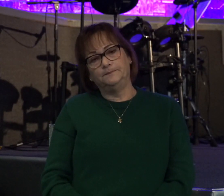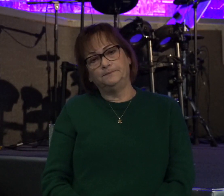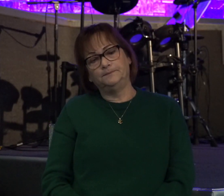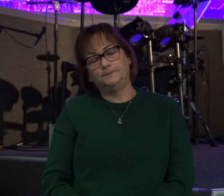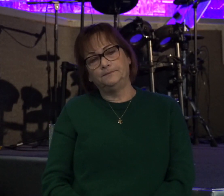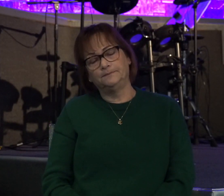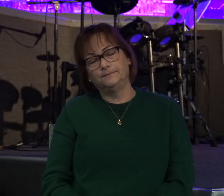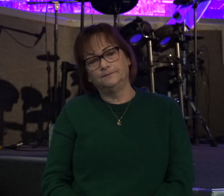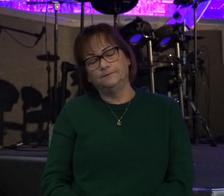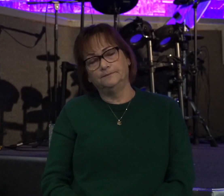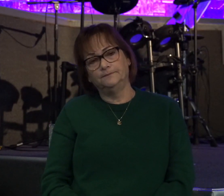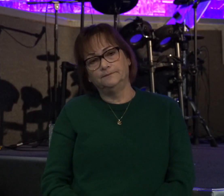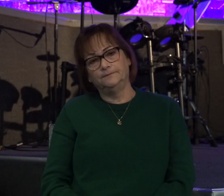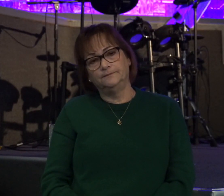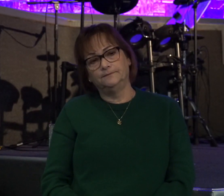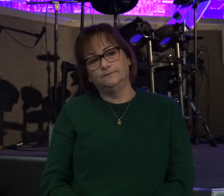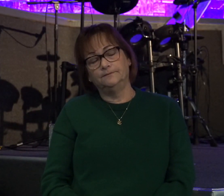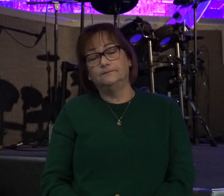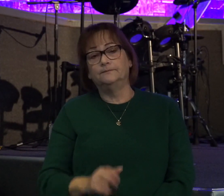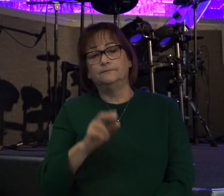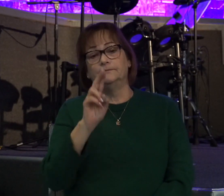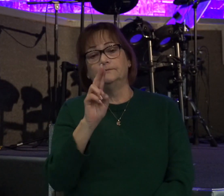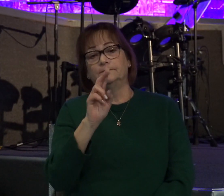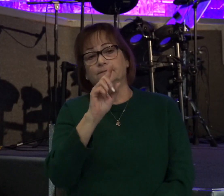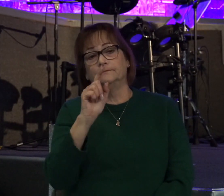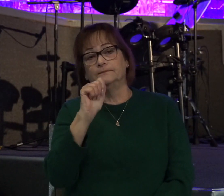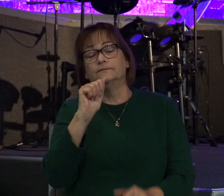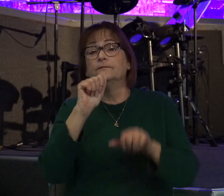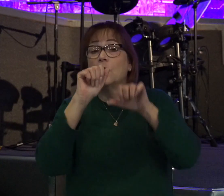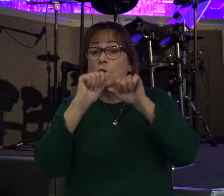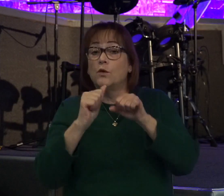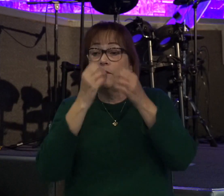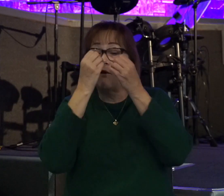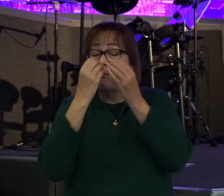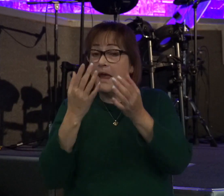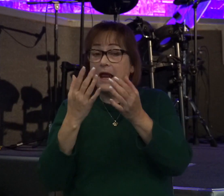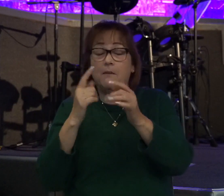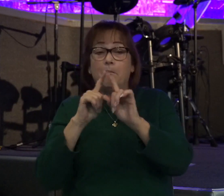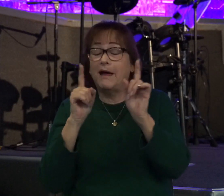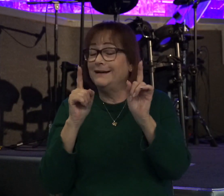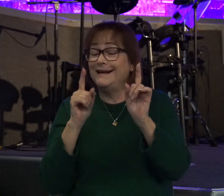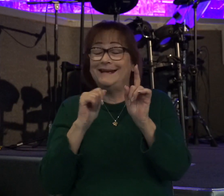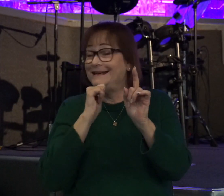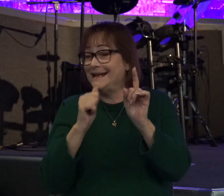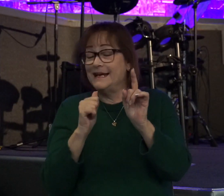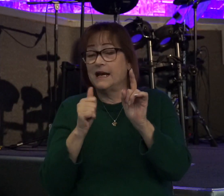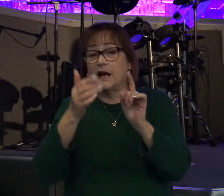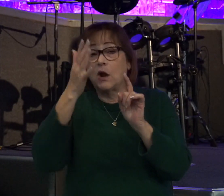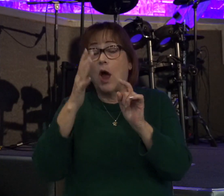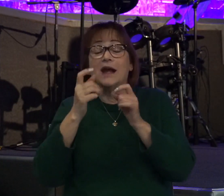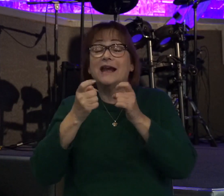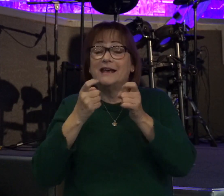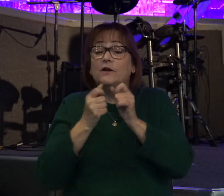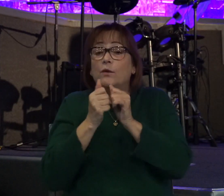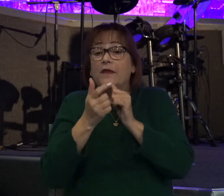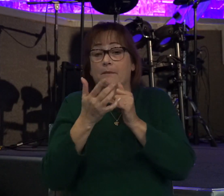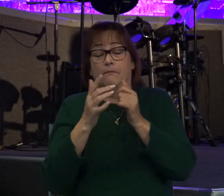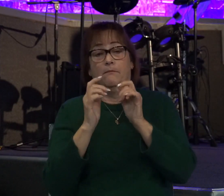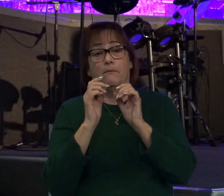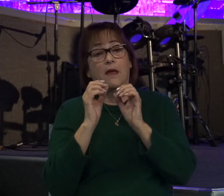Uzzah could have obeyed God's command and he didn't. And God dealt with him right then and there. Verse 8.